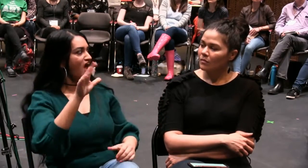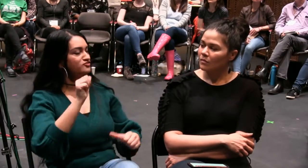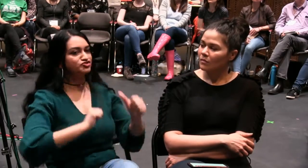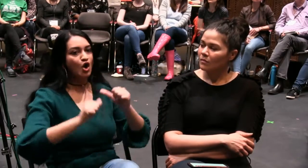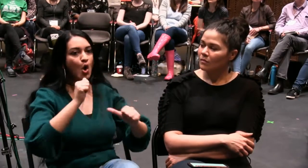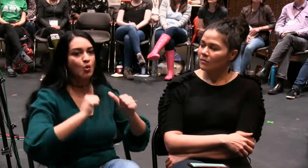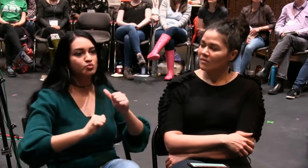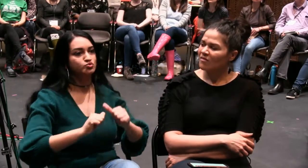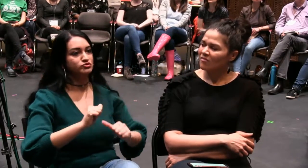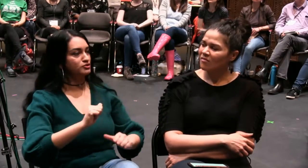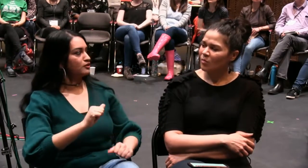lots of different groups.